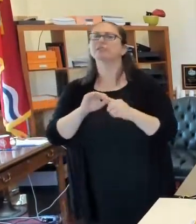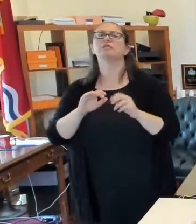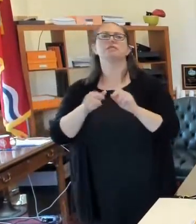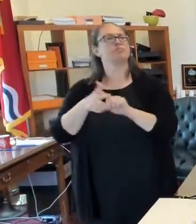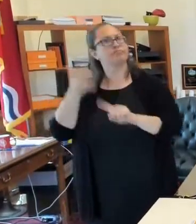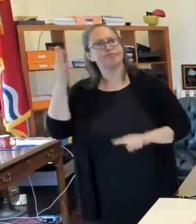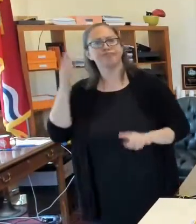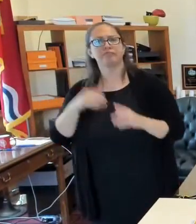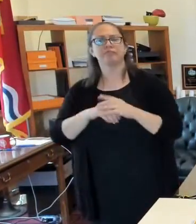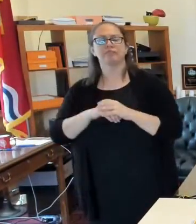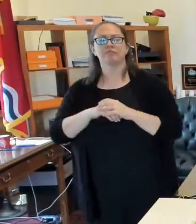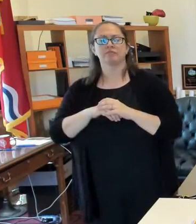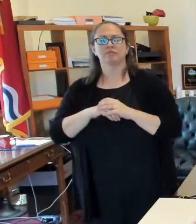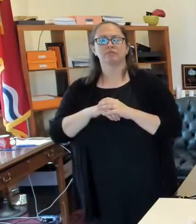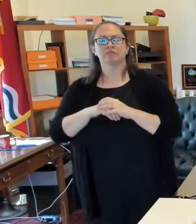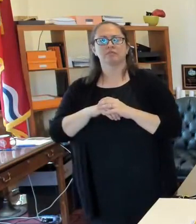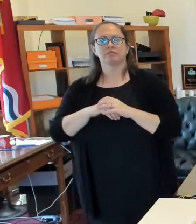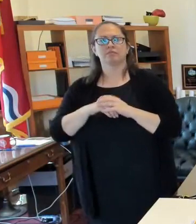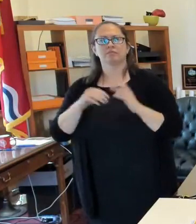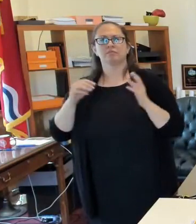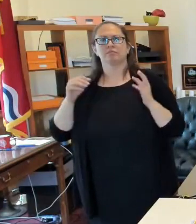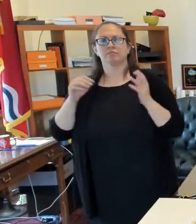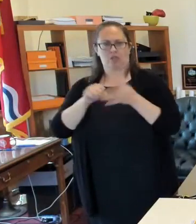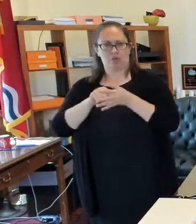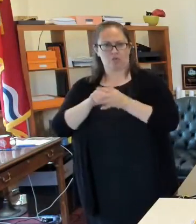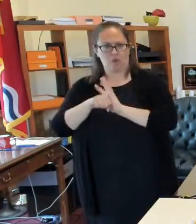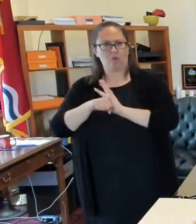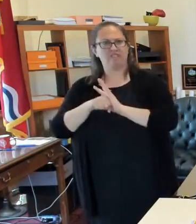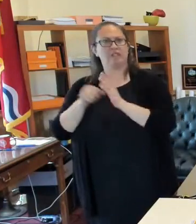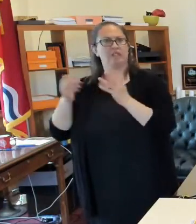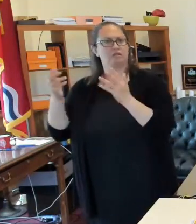So that's all I have today on COVID.